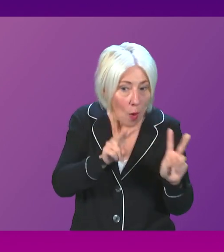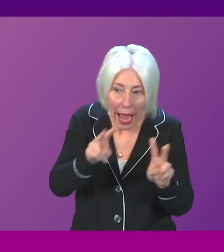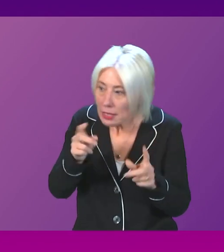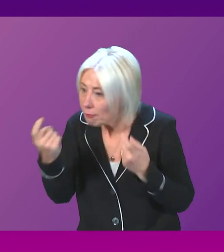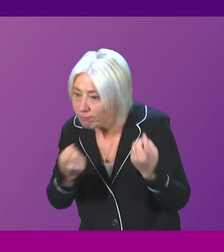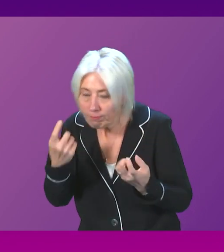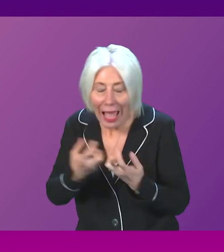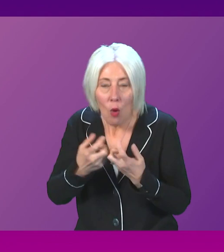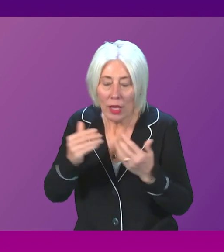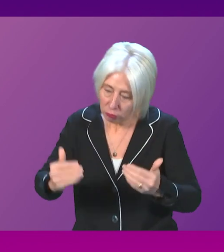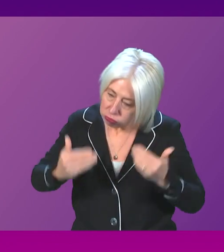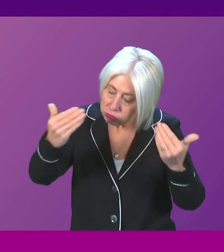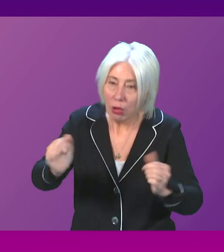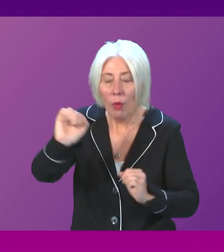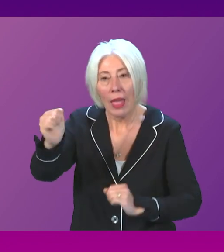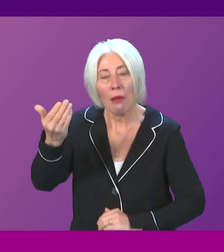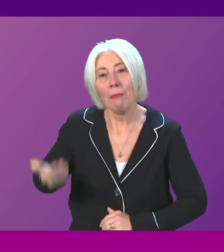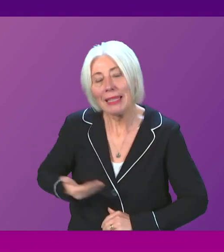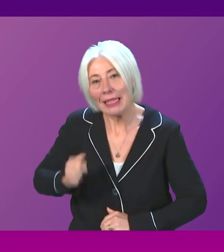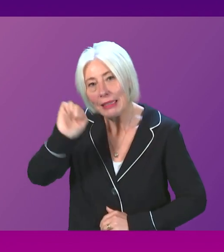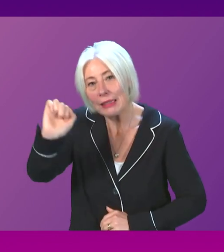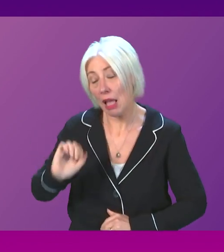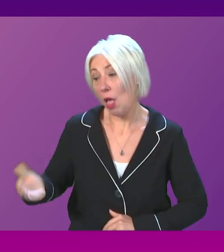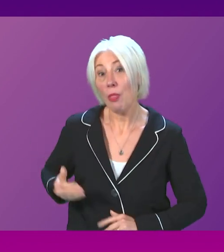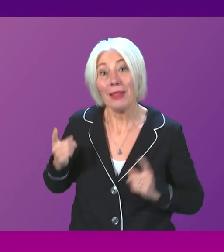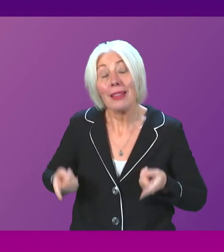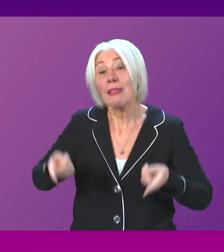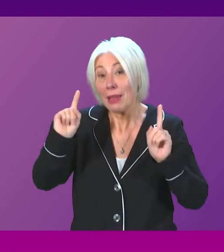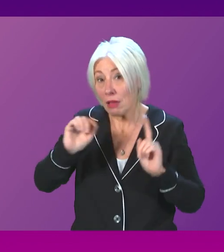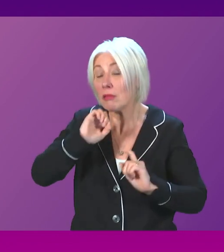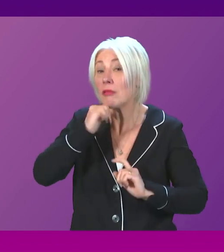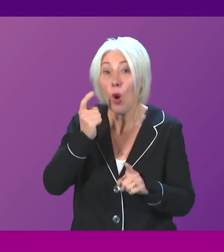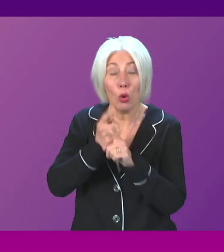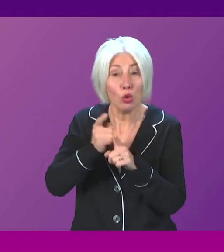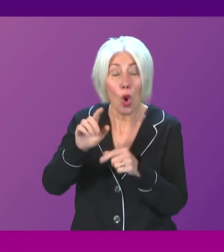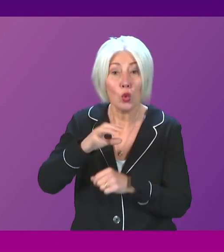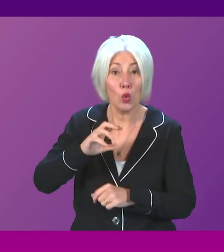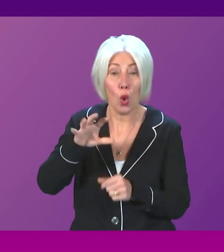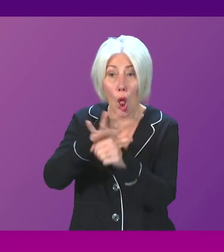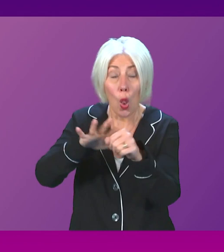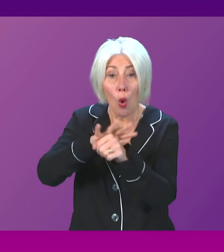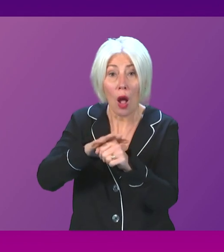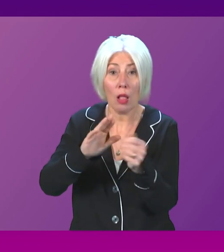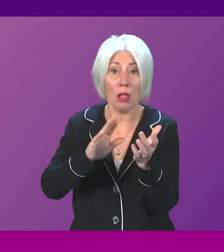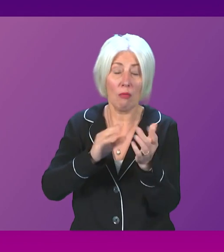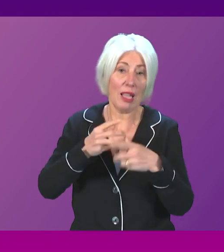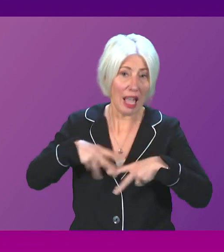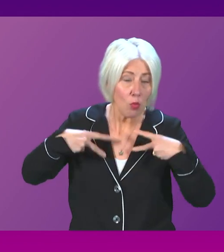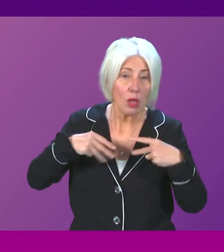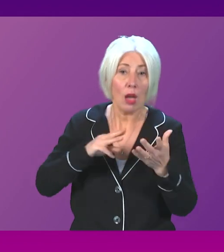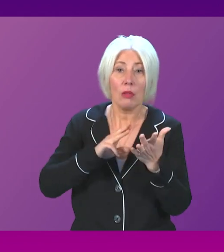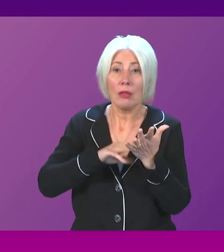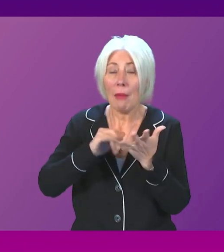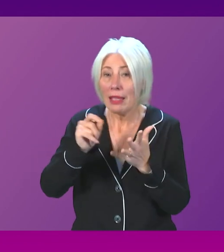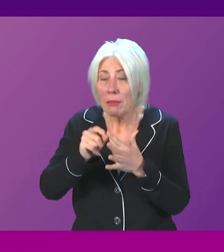business going forward. The business minister is always willing to speak to locally elected representatives in these situations. That